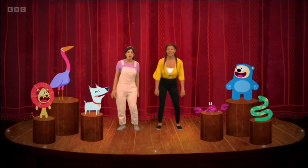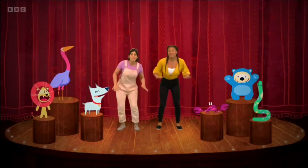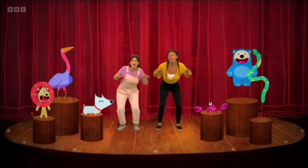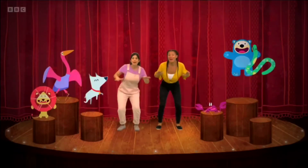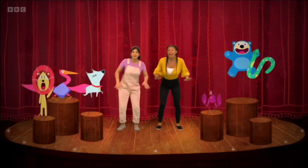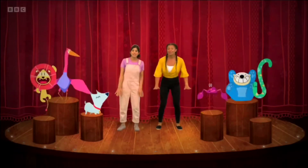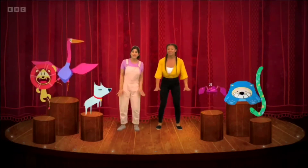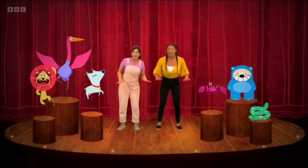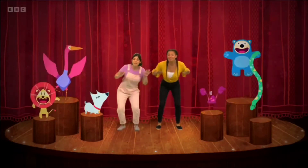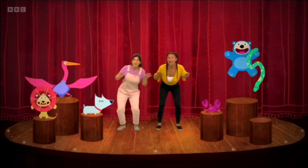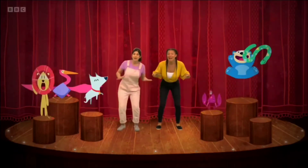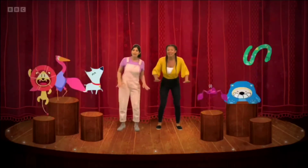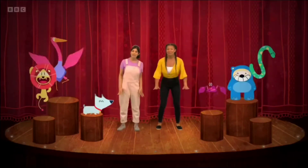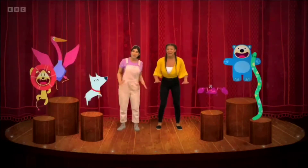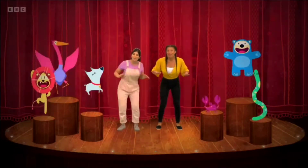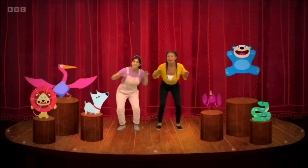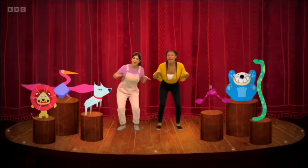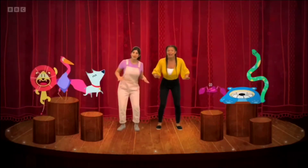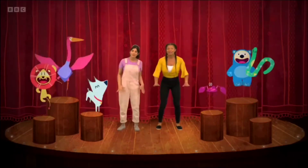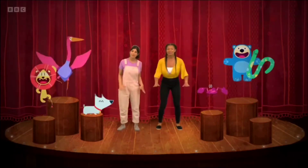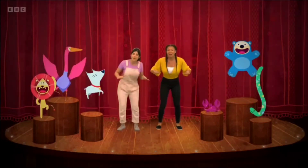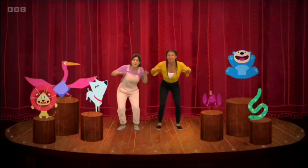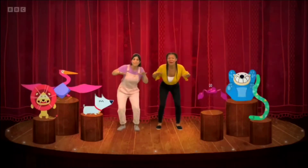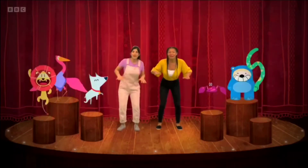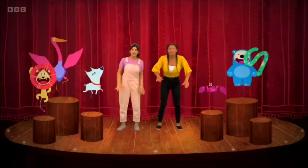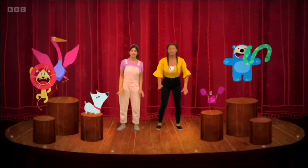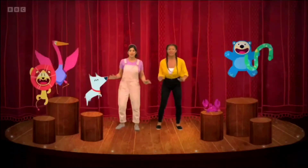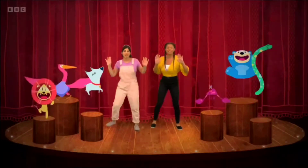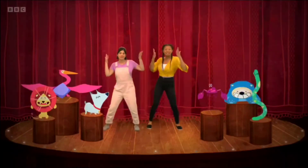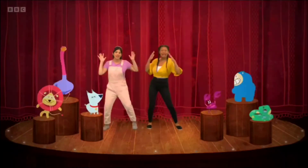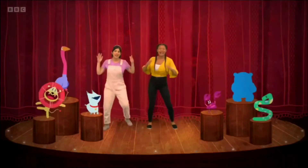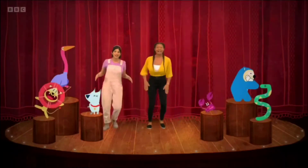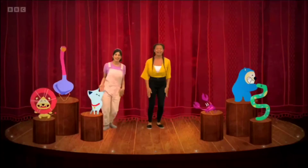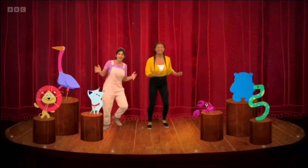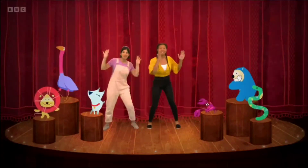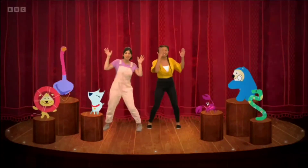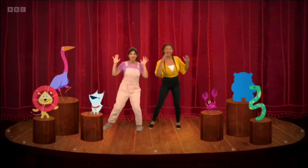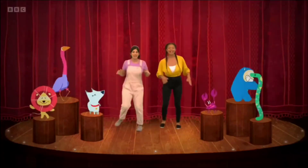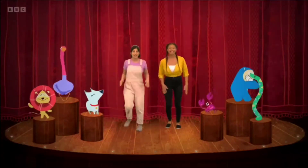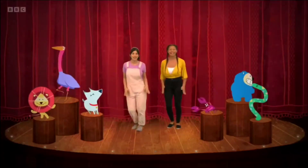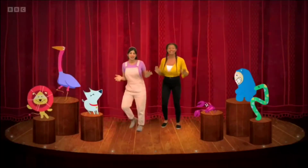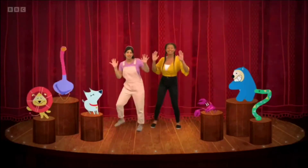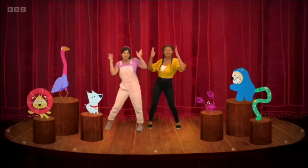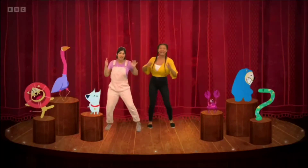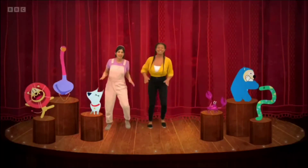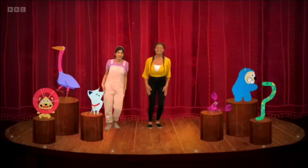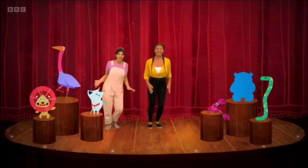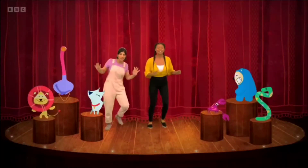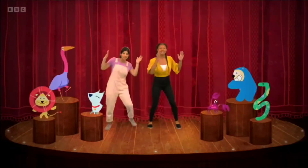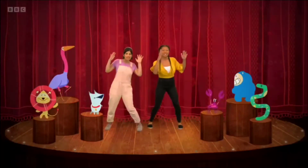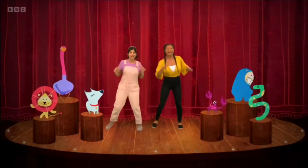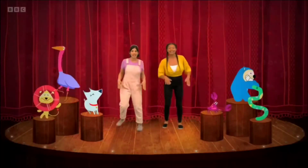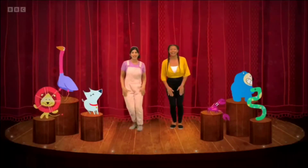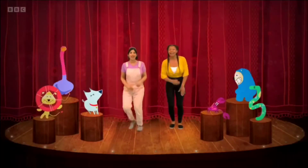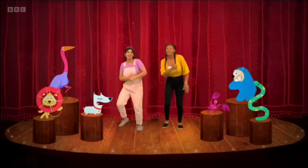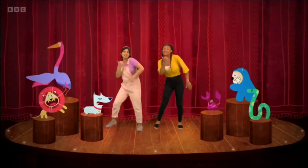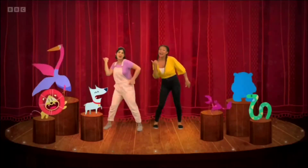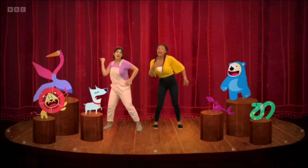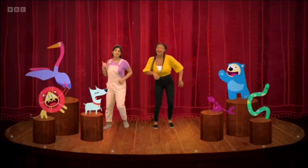Bounce, bounce, bounce, bounce, Shake, shake, shake, shake. Dance,